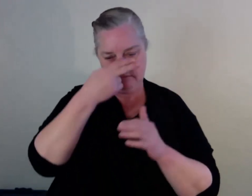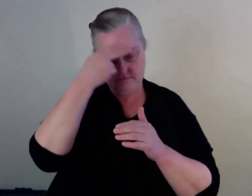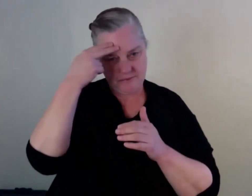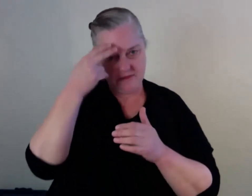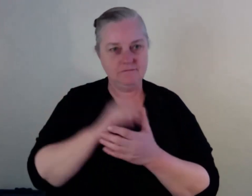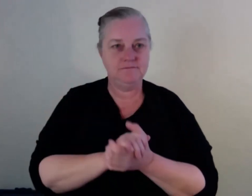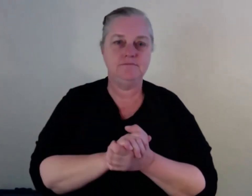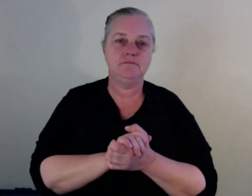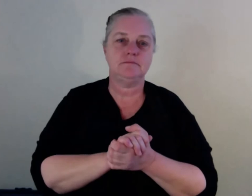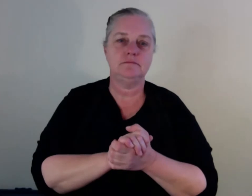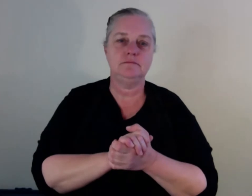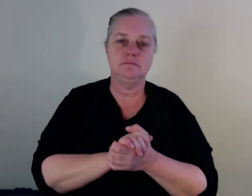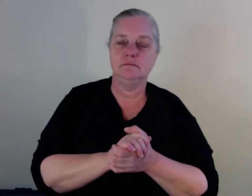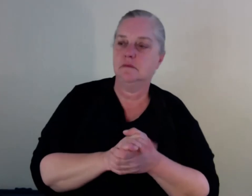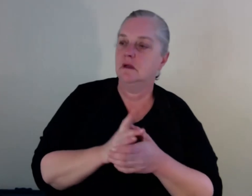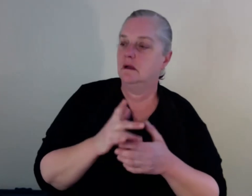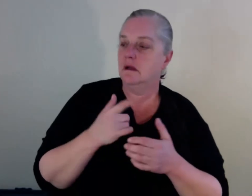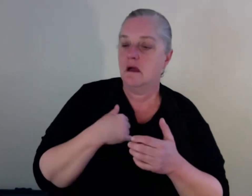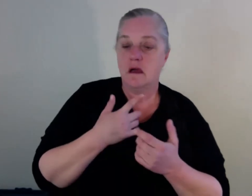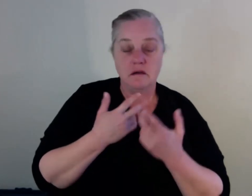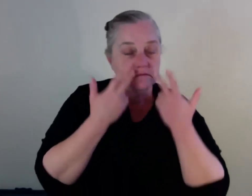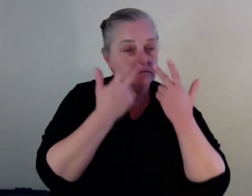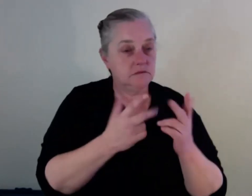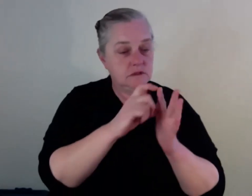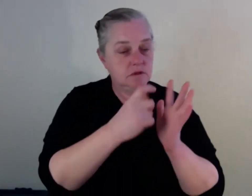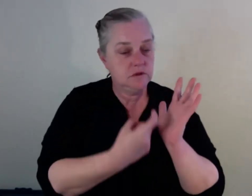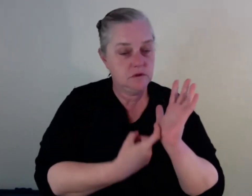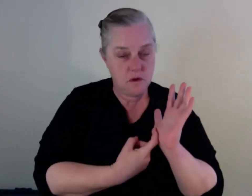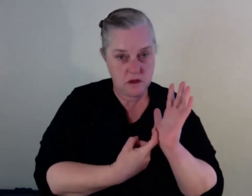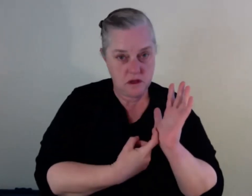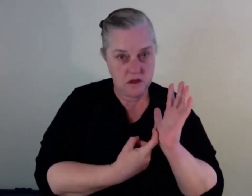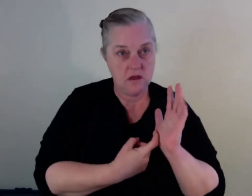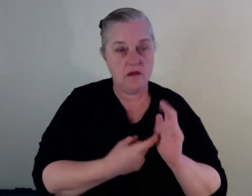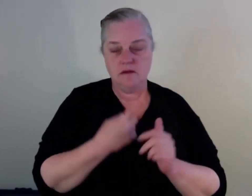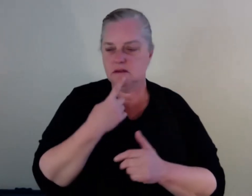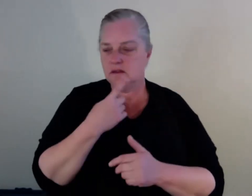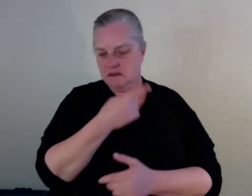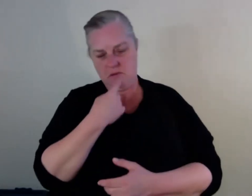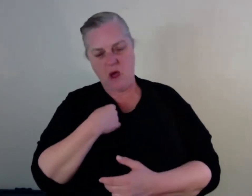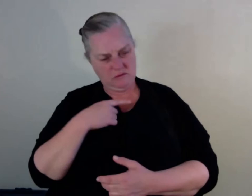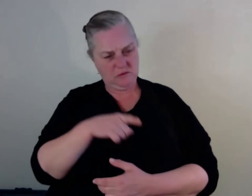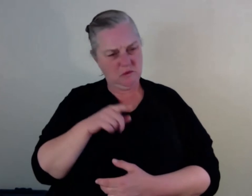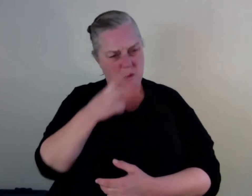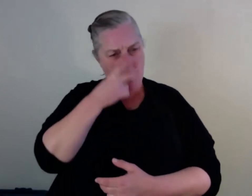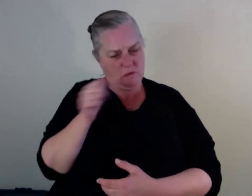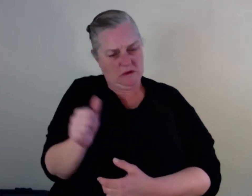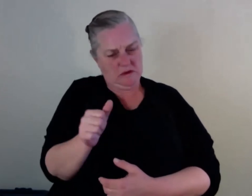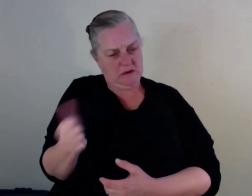old enough to know better, and now with your drug use, and considering that my heroin career lasted for nearly after